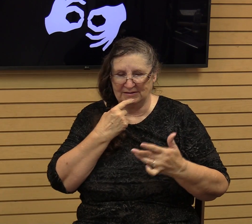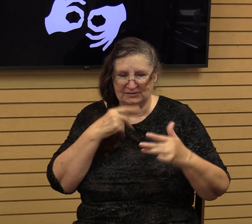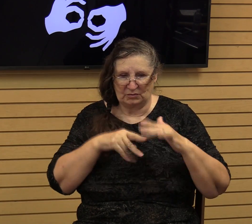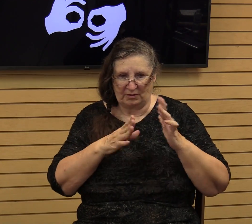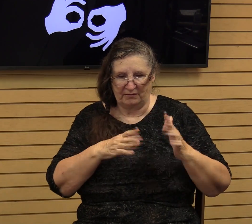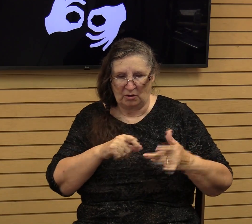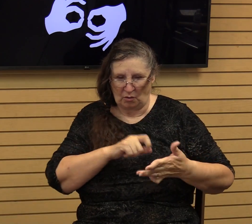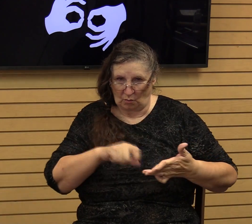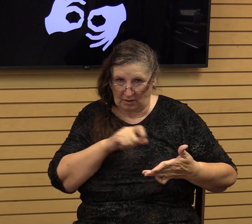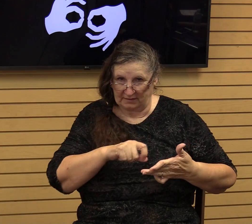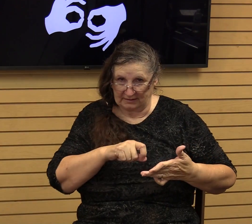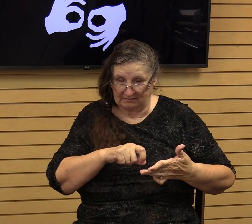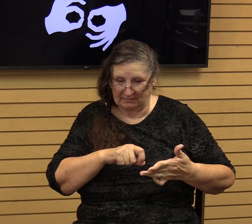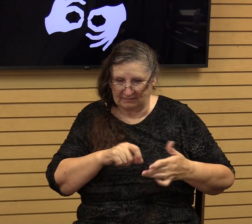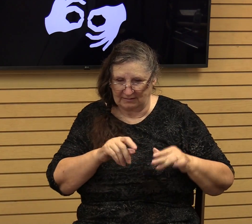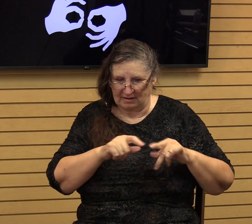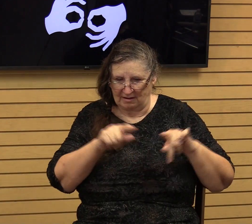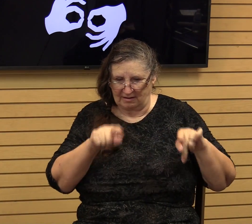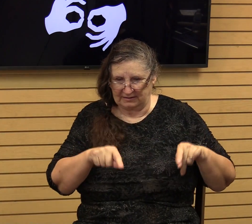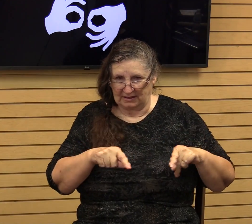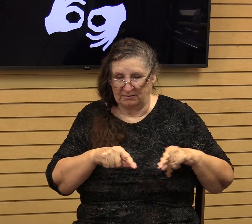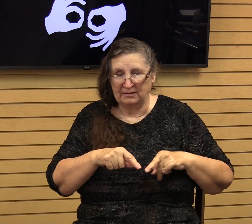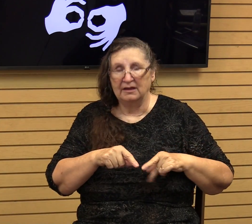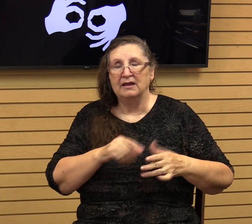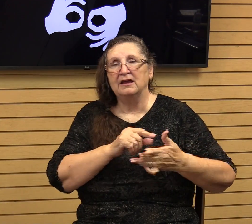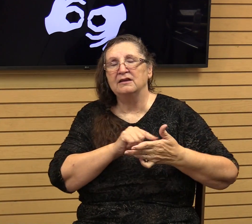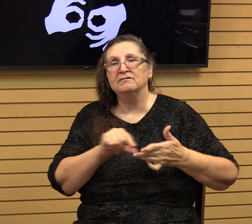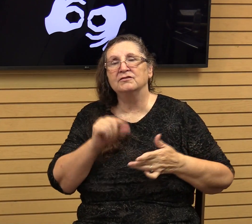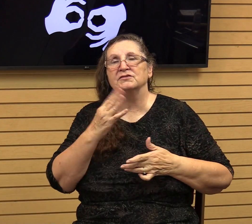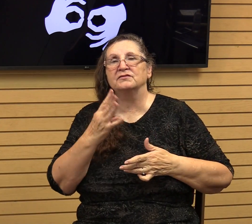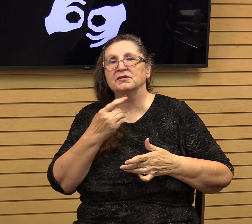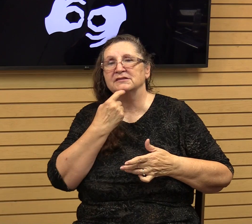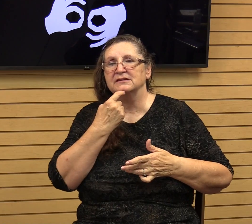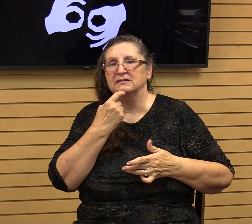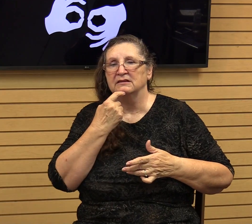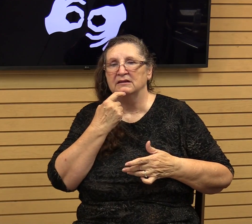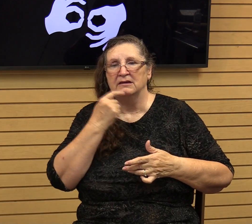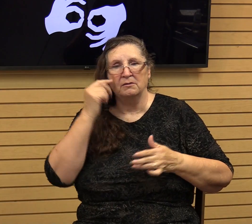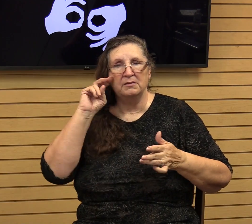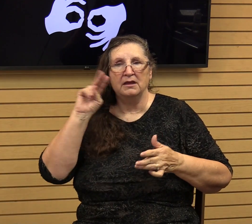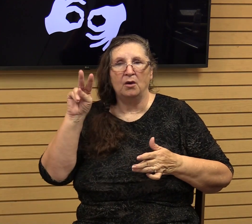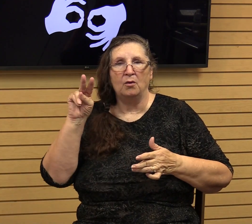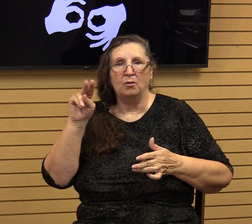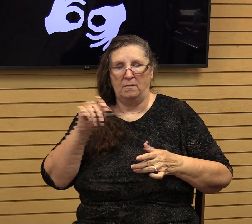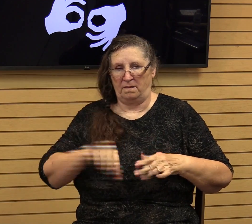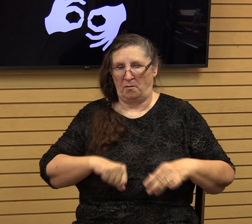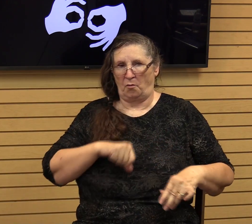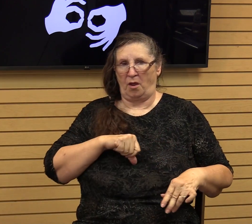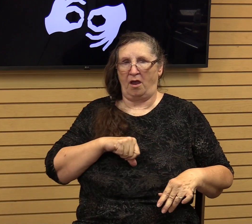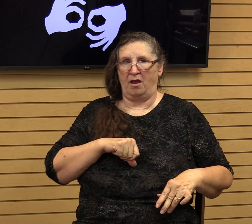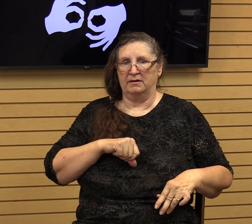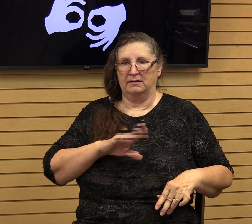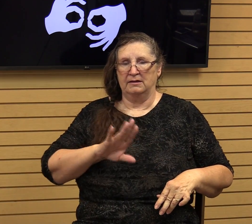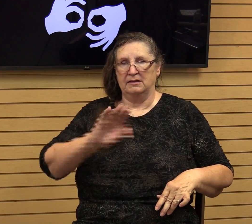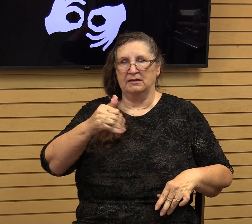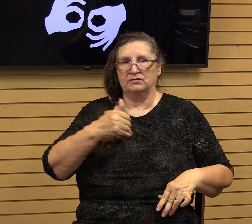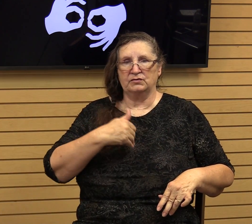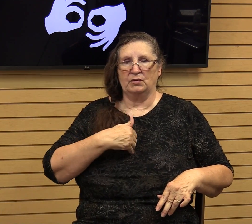these things down on a tablet, and then in verse four, he says, behold the proud. His soul is not upright